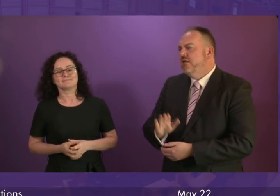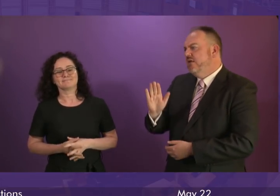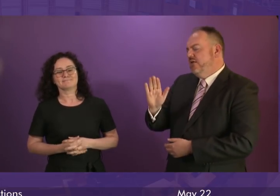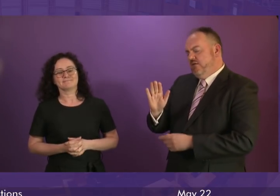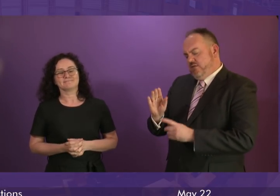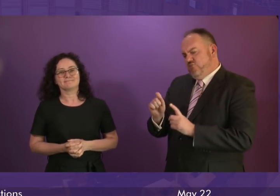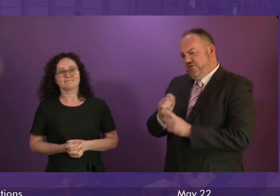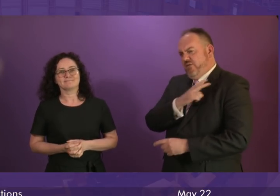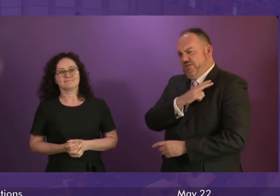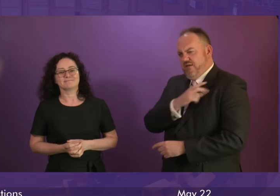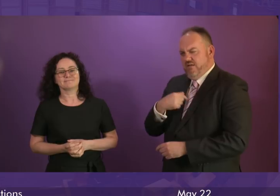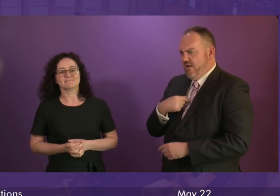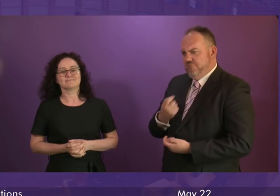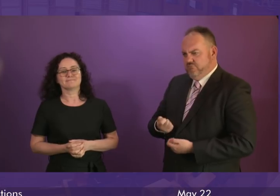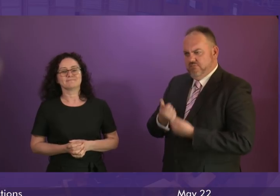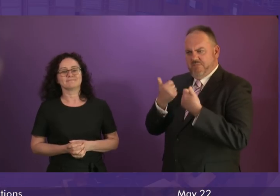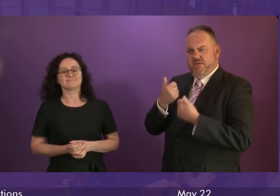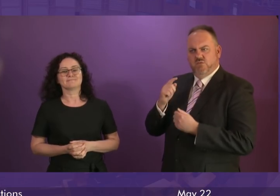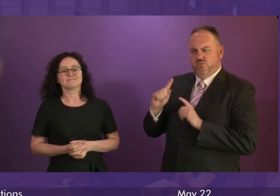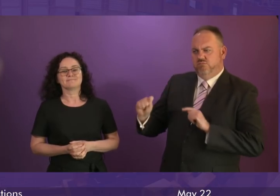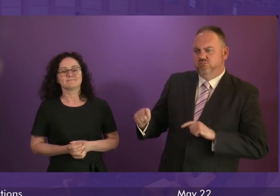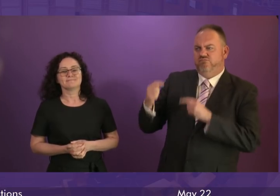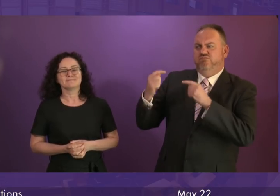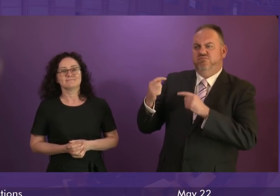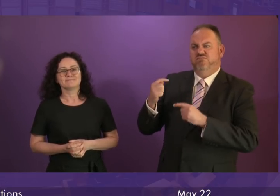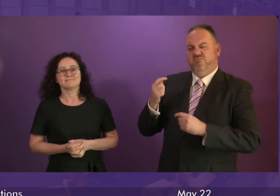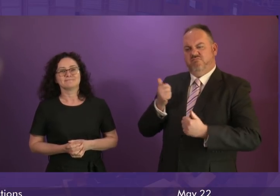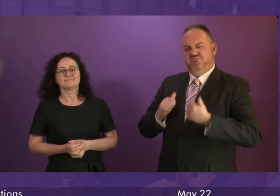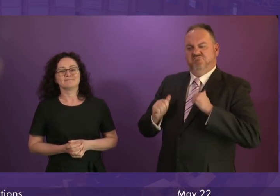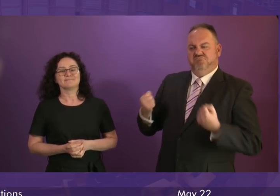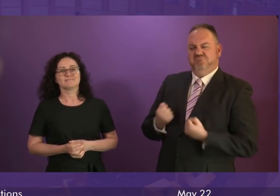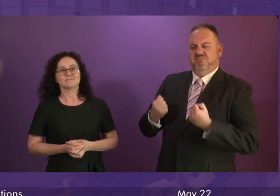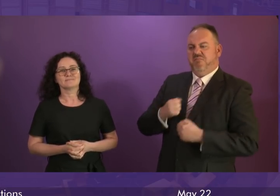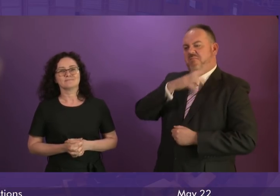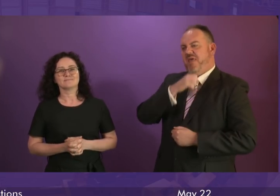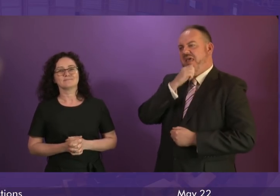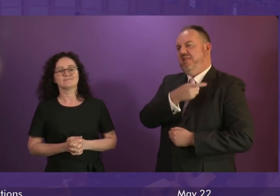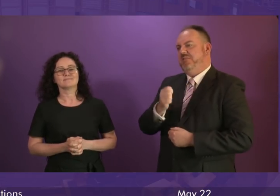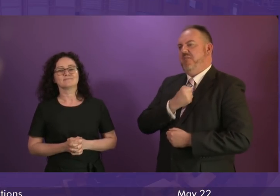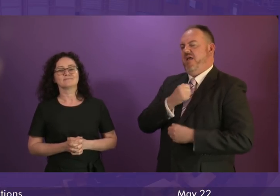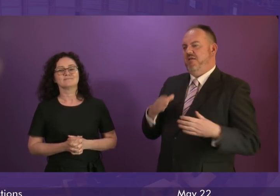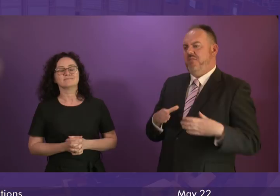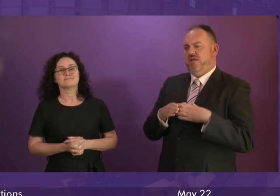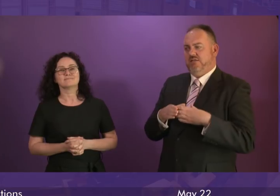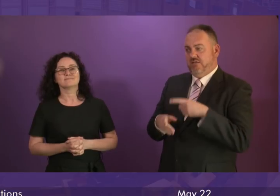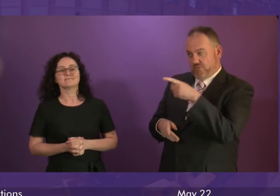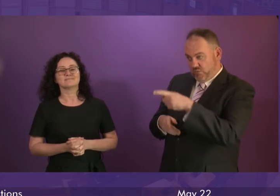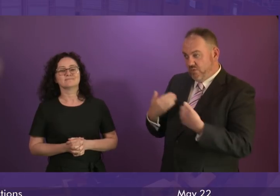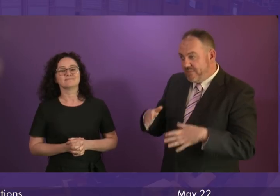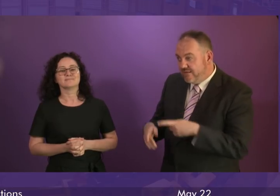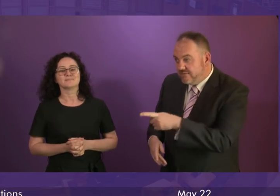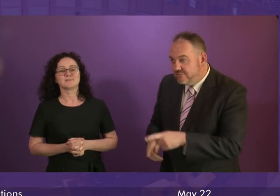President, I've never had a problem standing up to the alpha males in my own party. wonder if the First Minister is able always to have said the same.